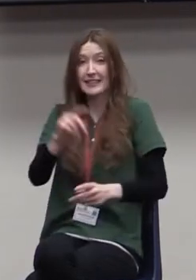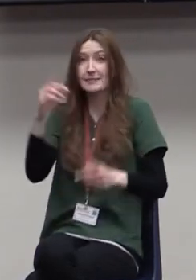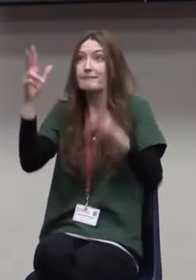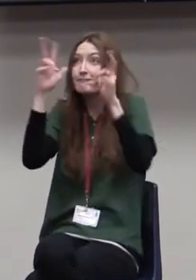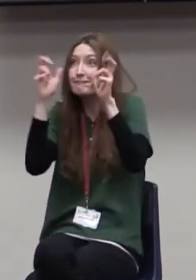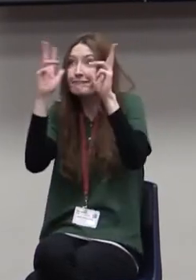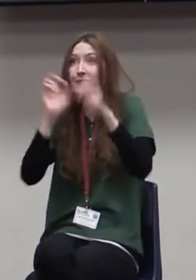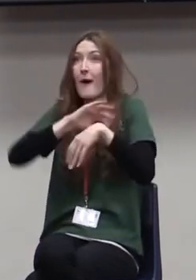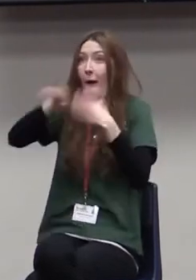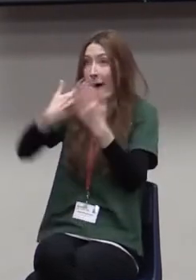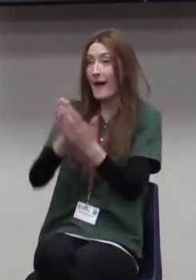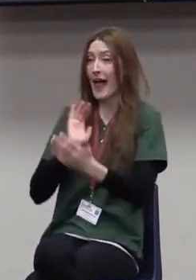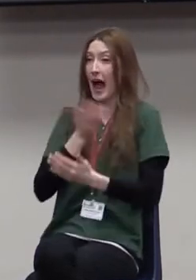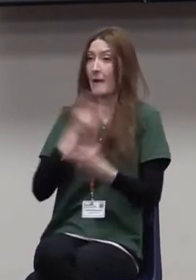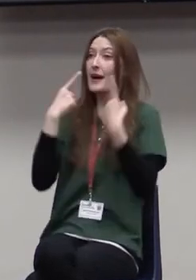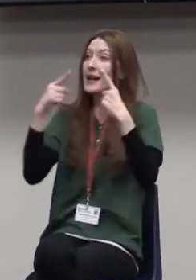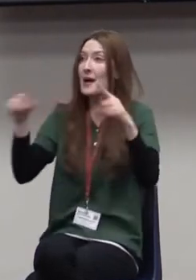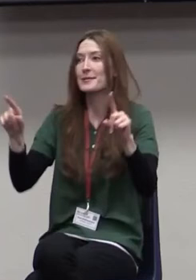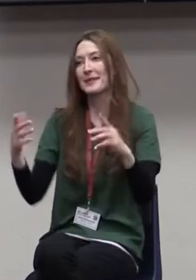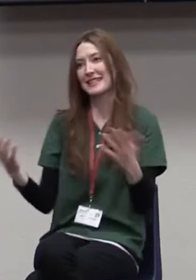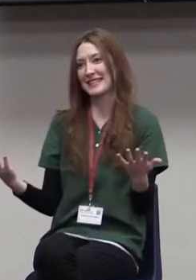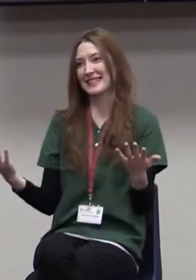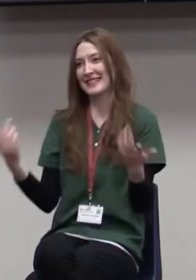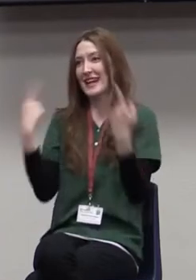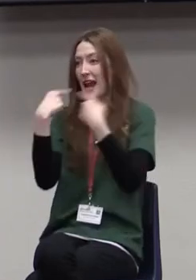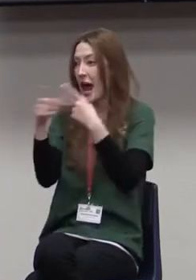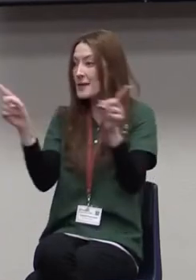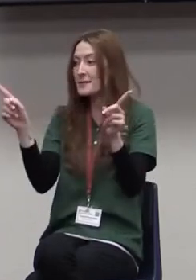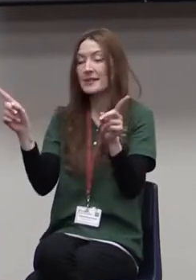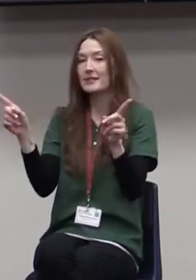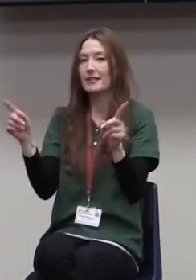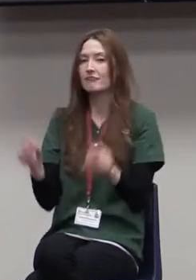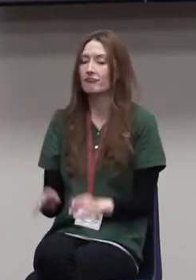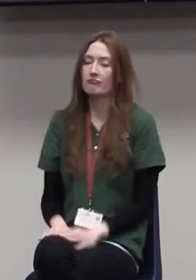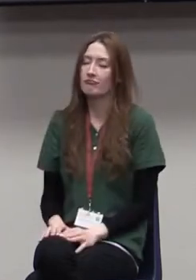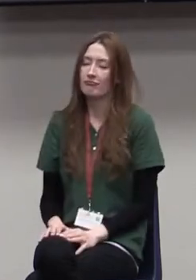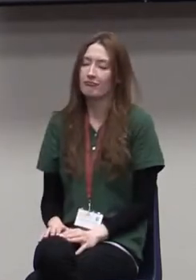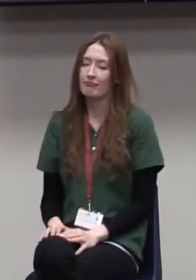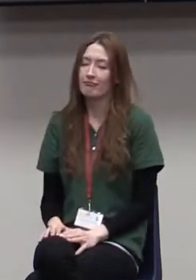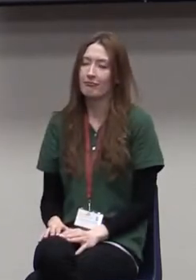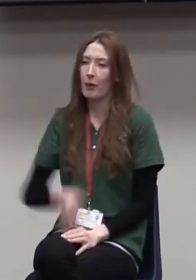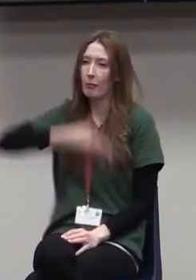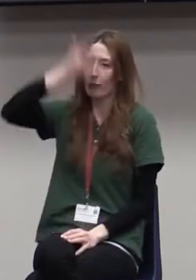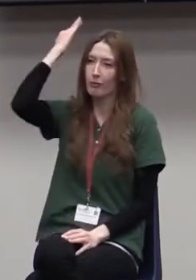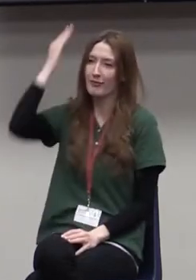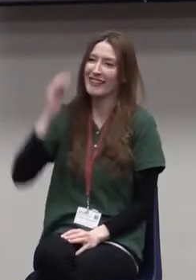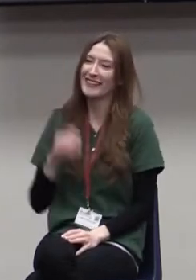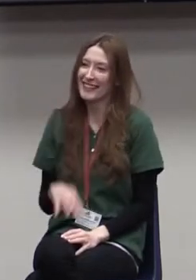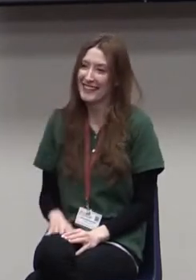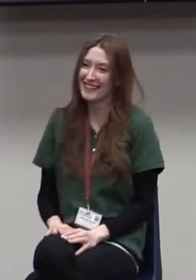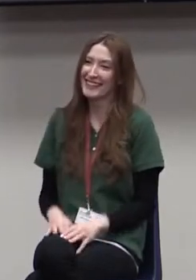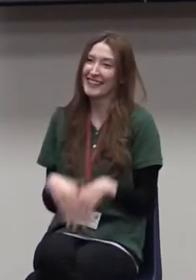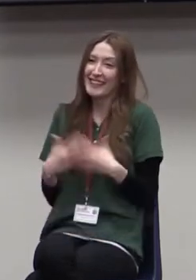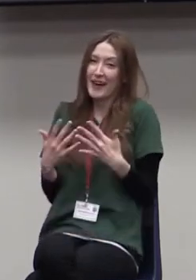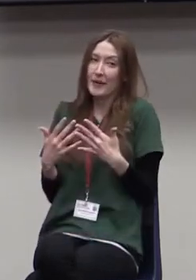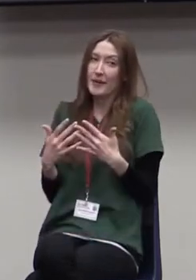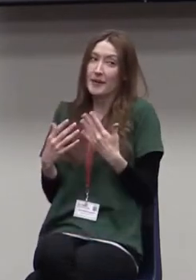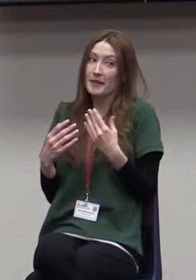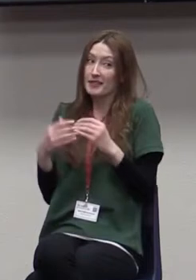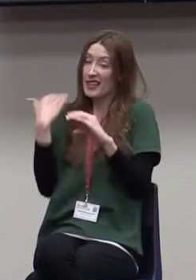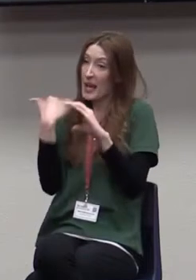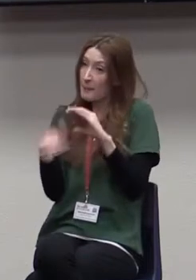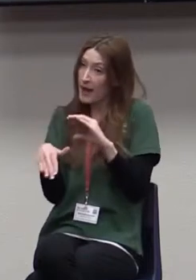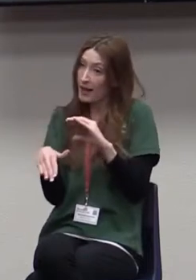We need to do away with announcements, unless it's just stuff that we don't care whether people know it or not. And then there's email